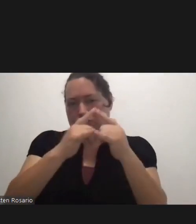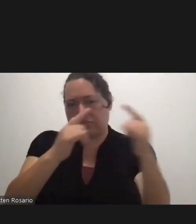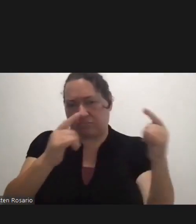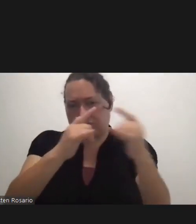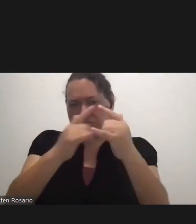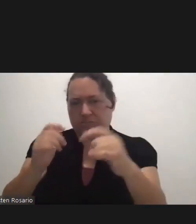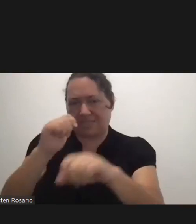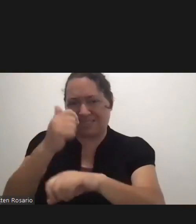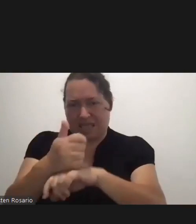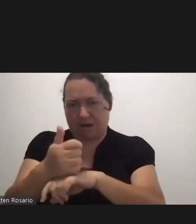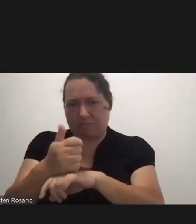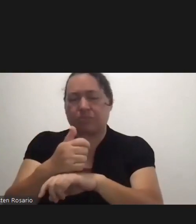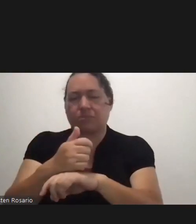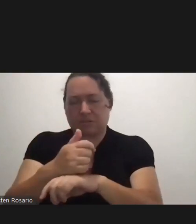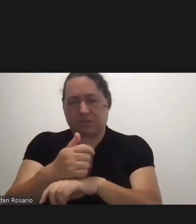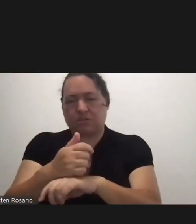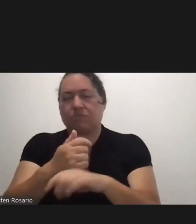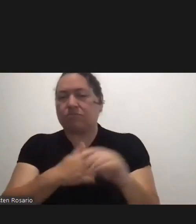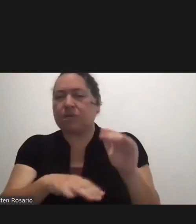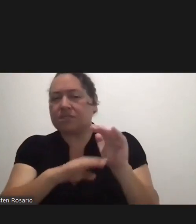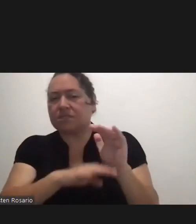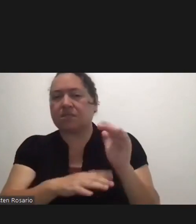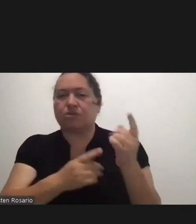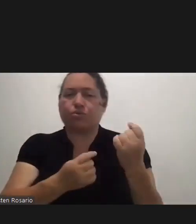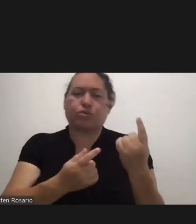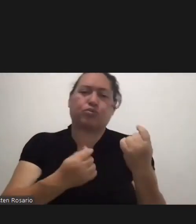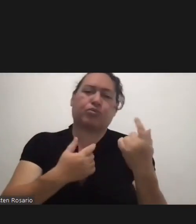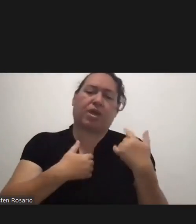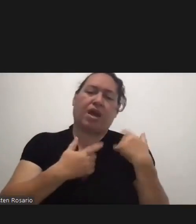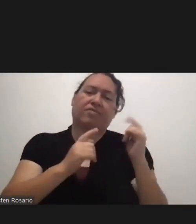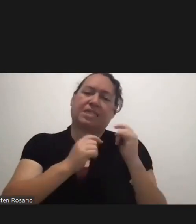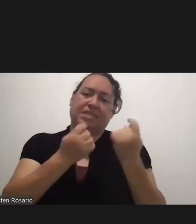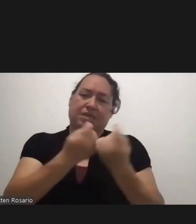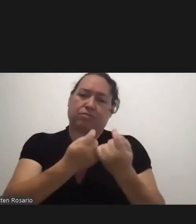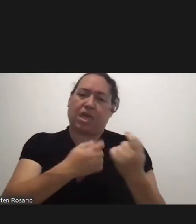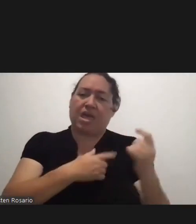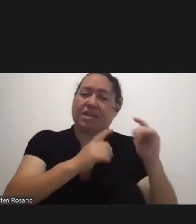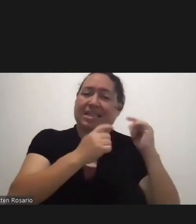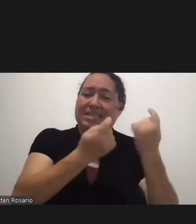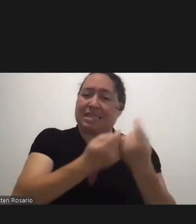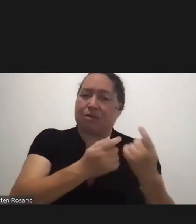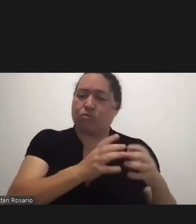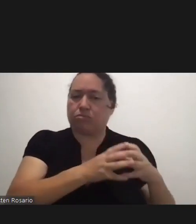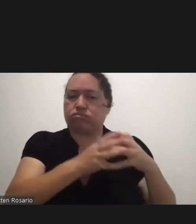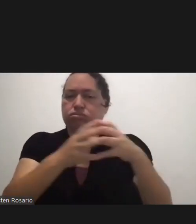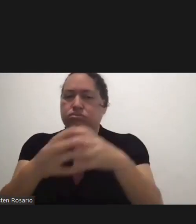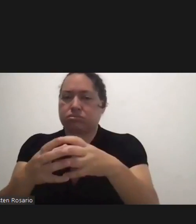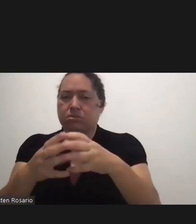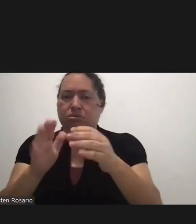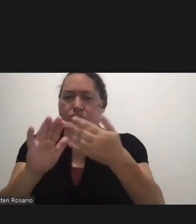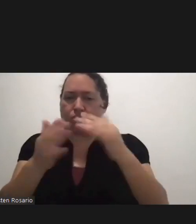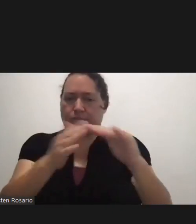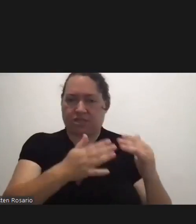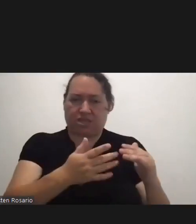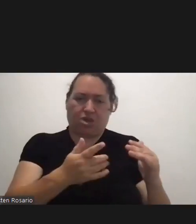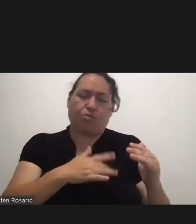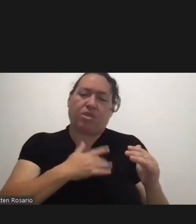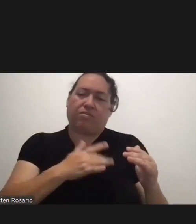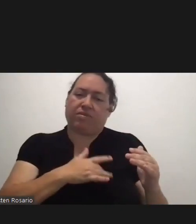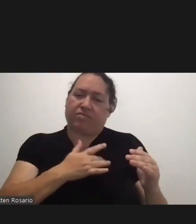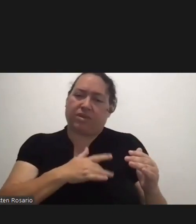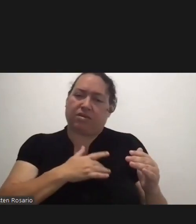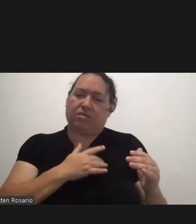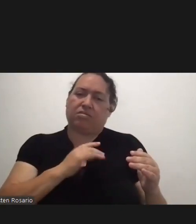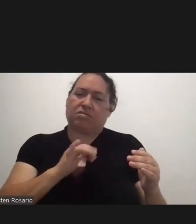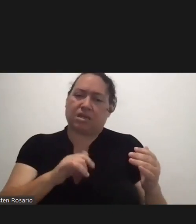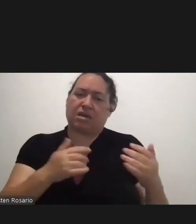we basically do is set up a team and that team goes out to the community where we feel is